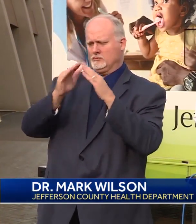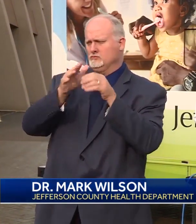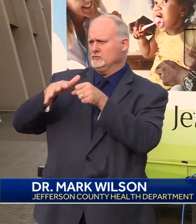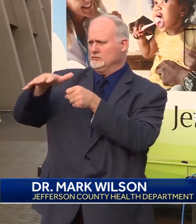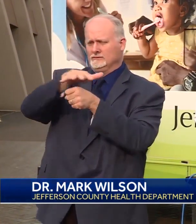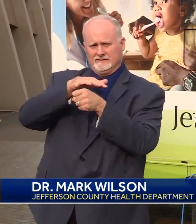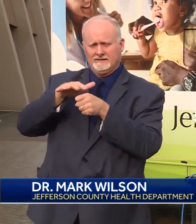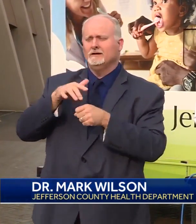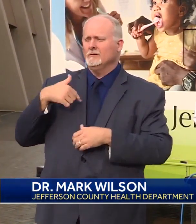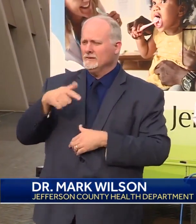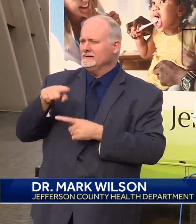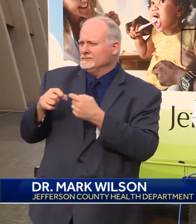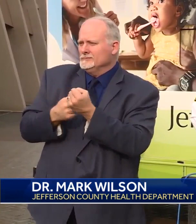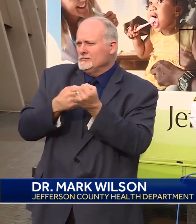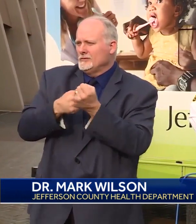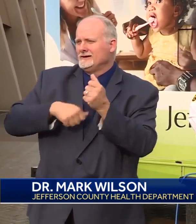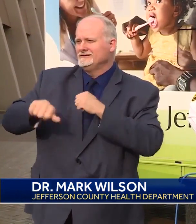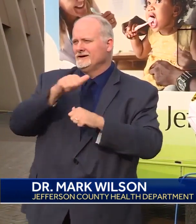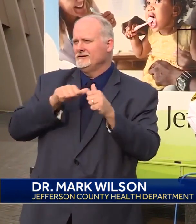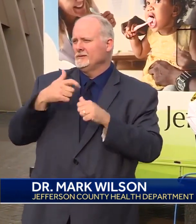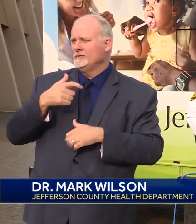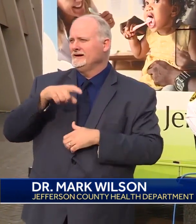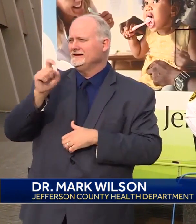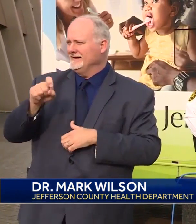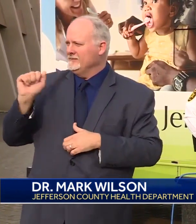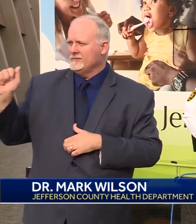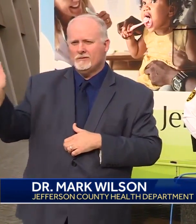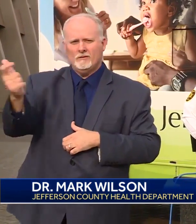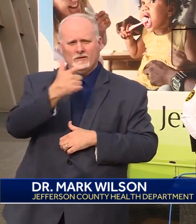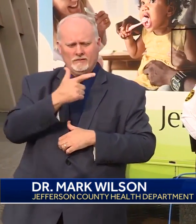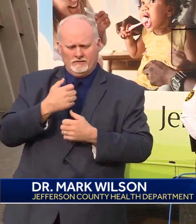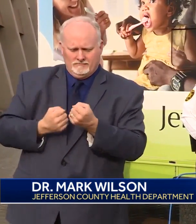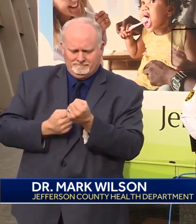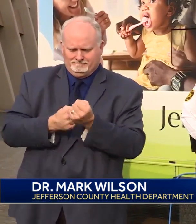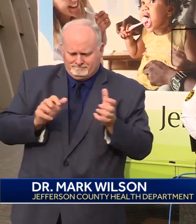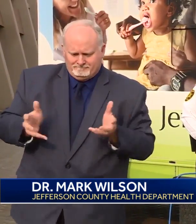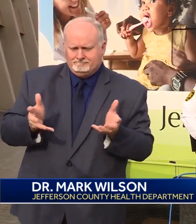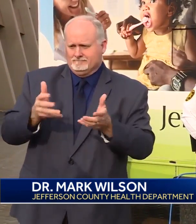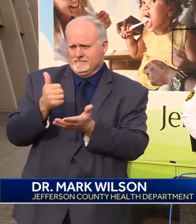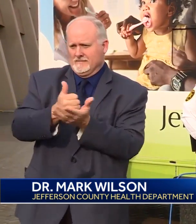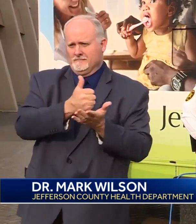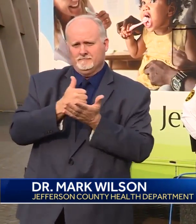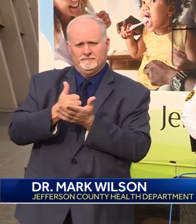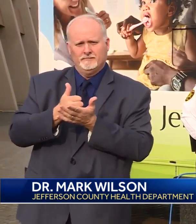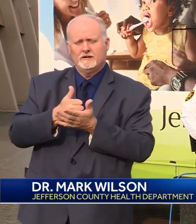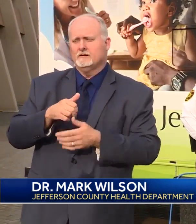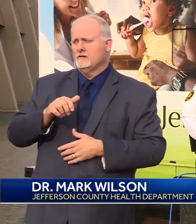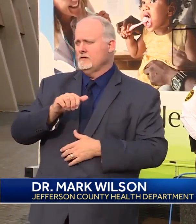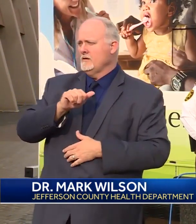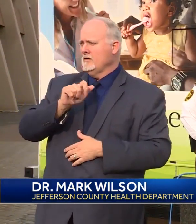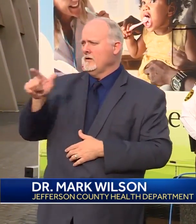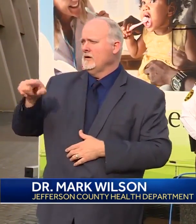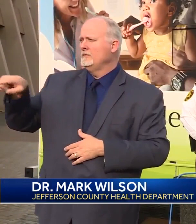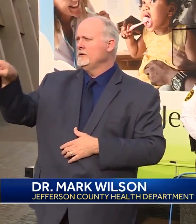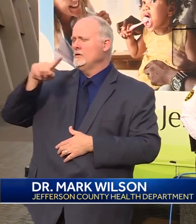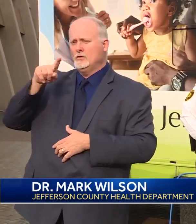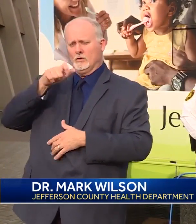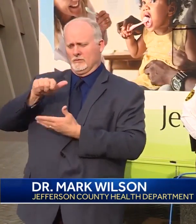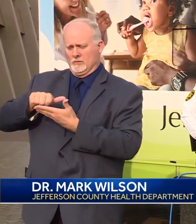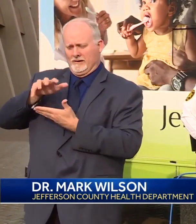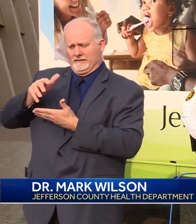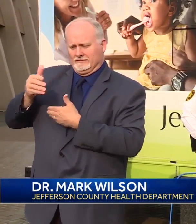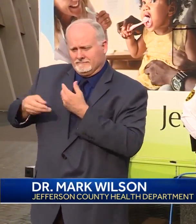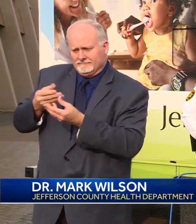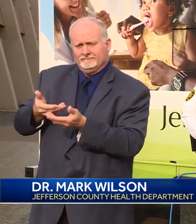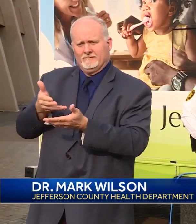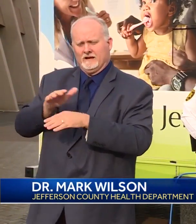need to really all come together. We need an all-hands deck on approach. We need all of our philanthropic community, our